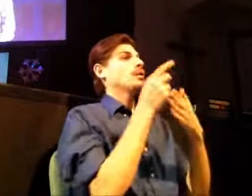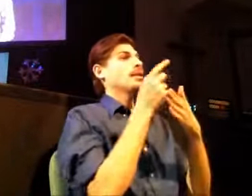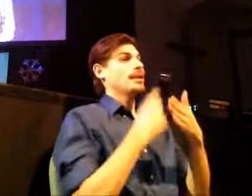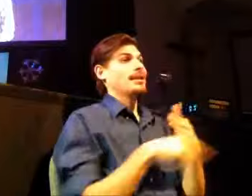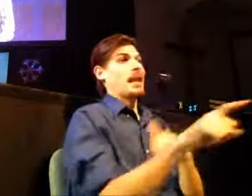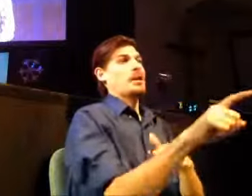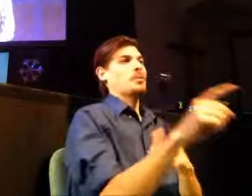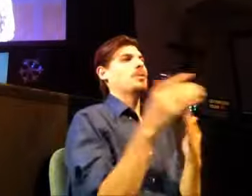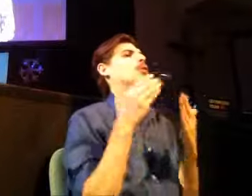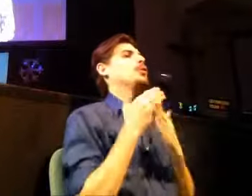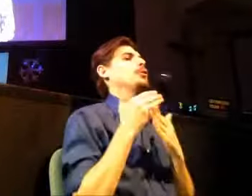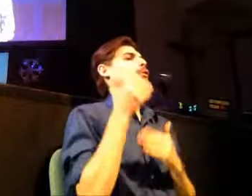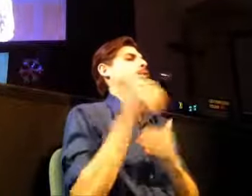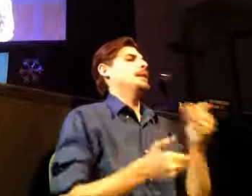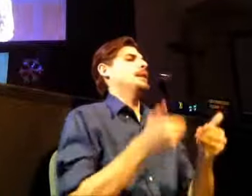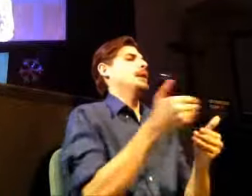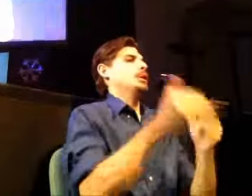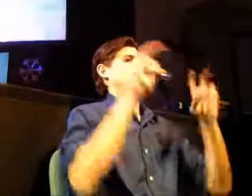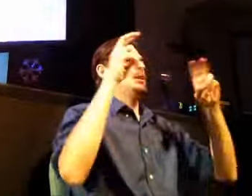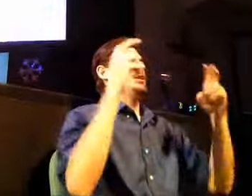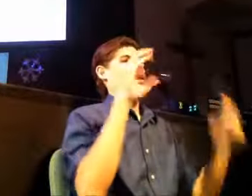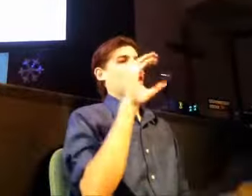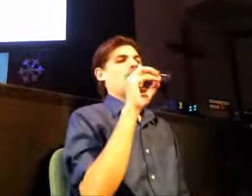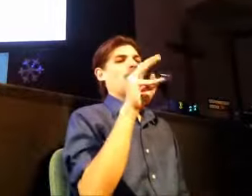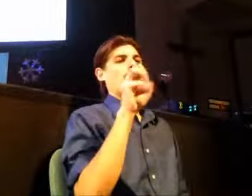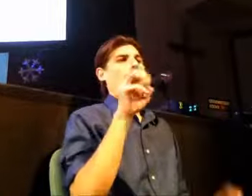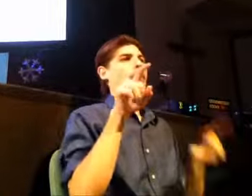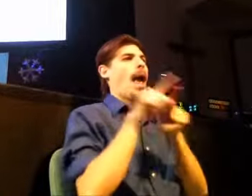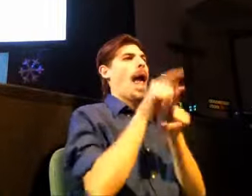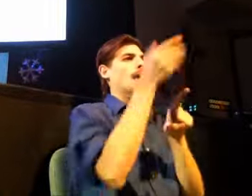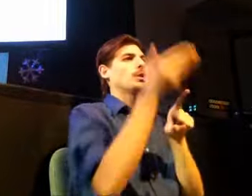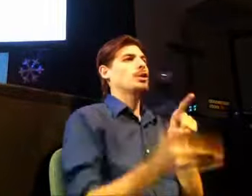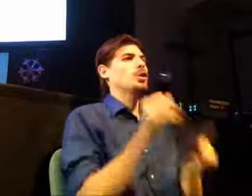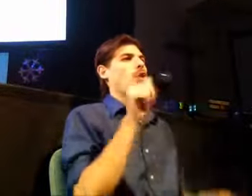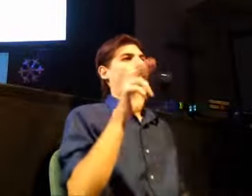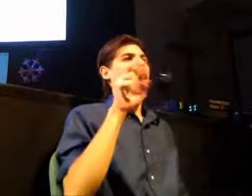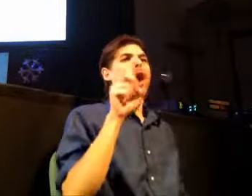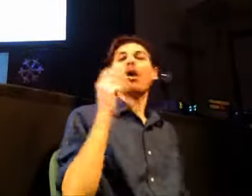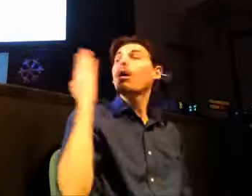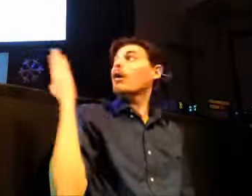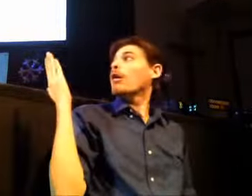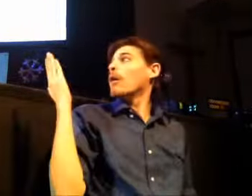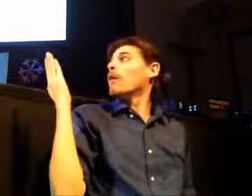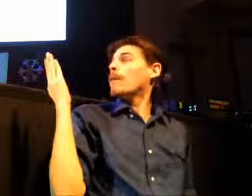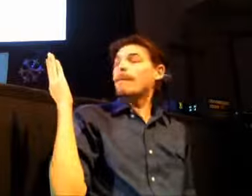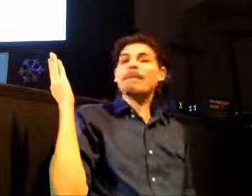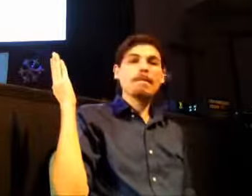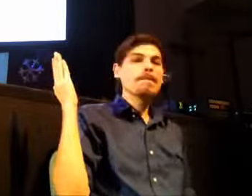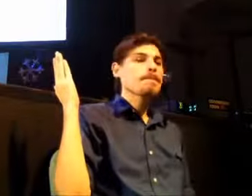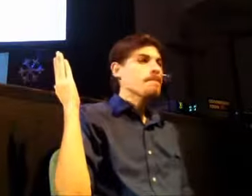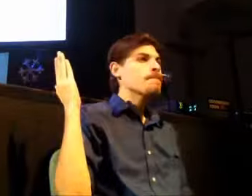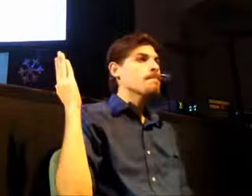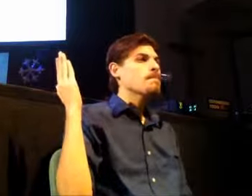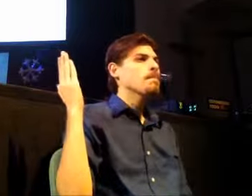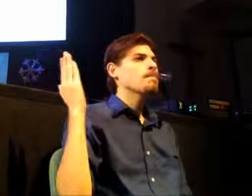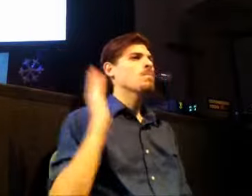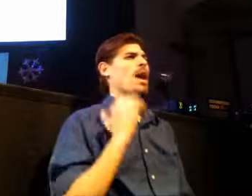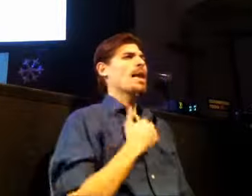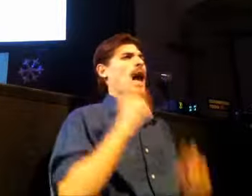series come as you are and this is a series that in some ways picks up off of the theme of what we did for Christmas Eve and